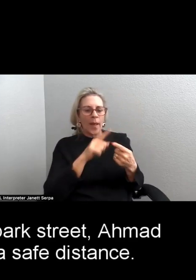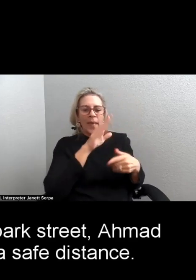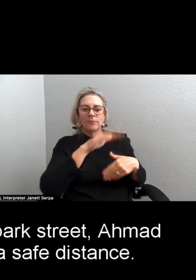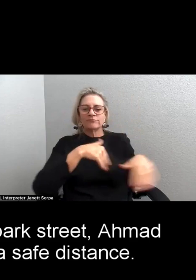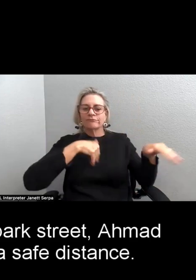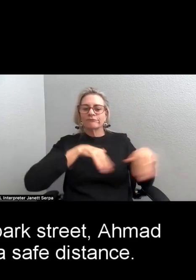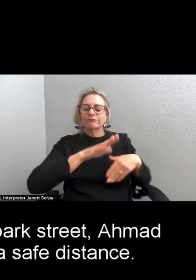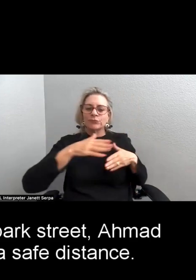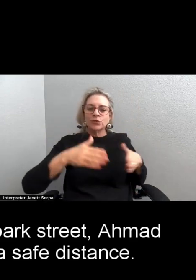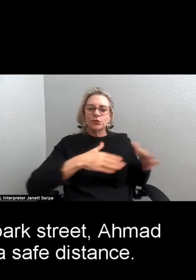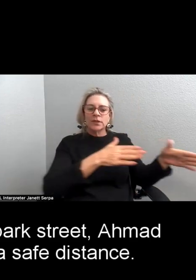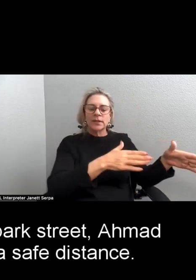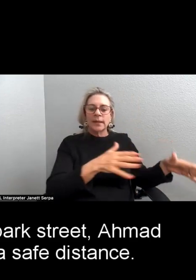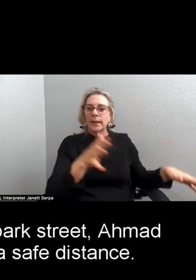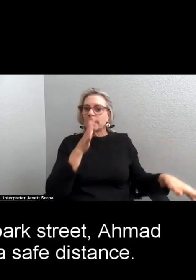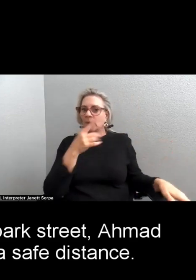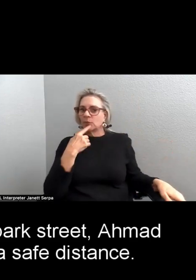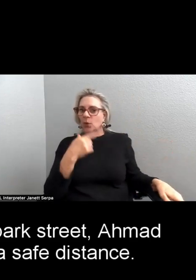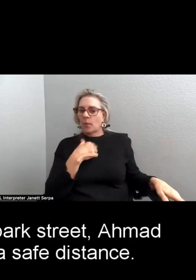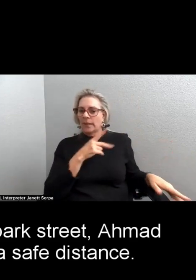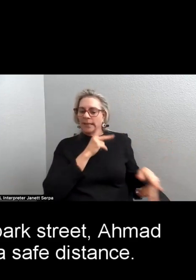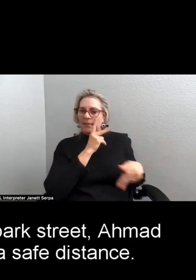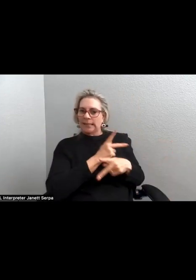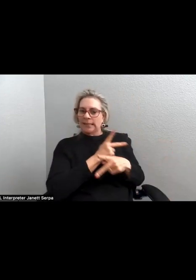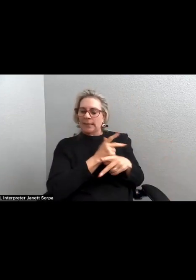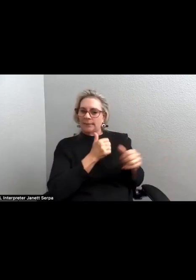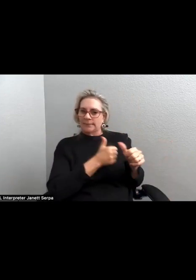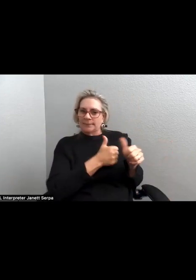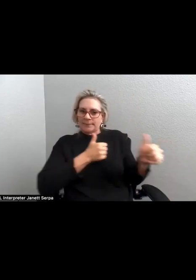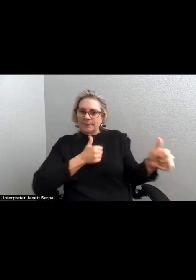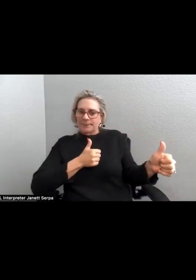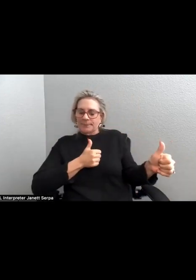Amma told me to keep a safe distance.